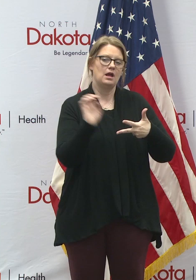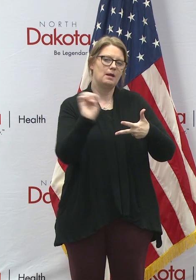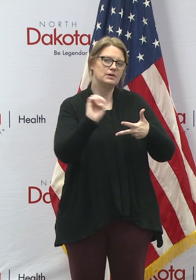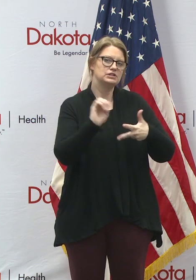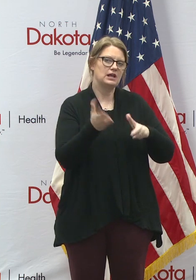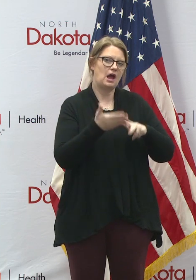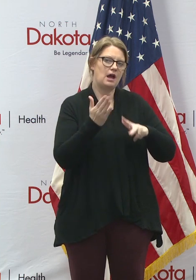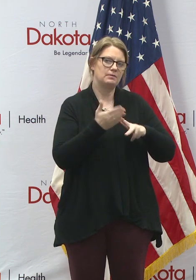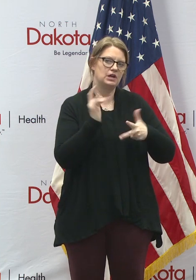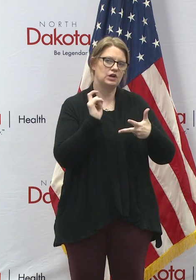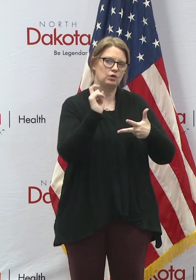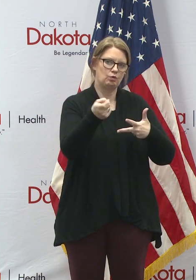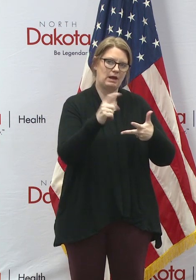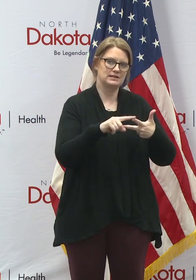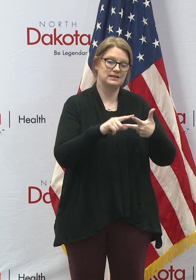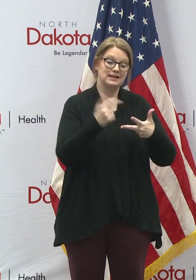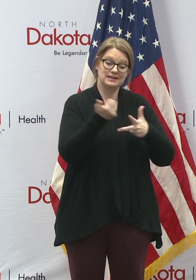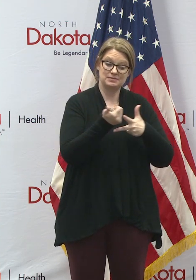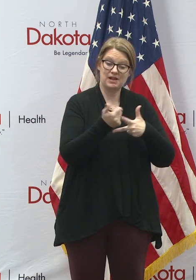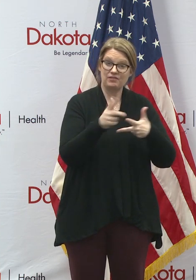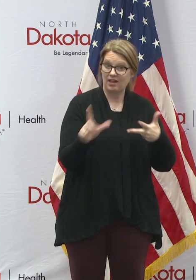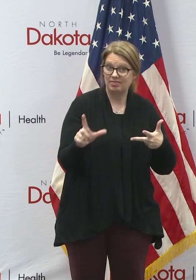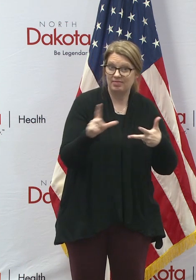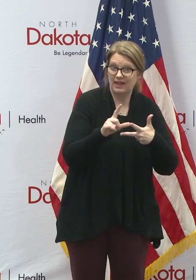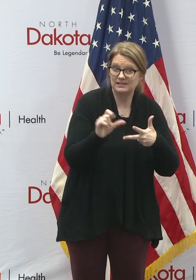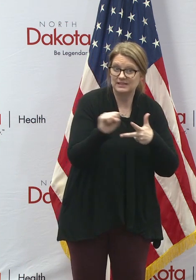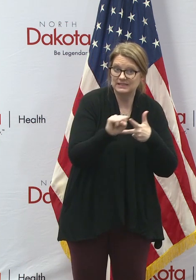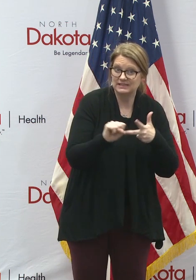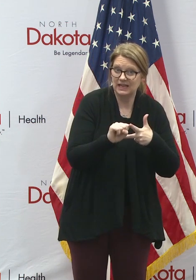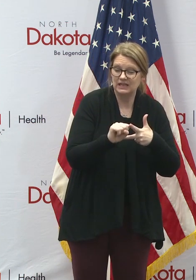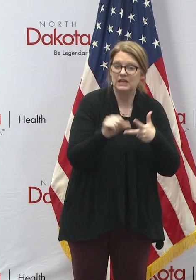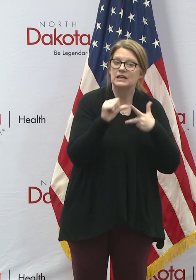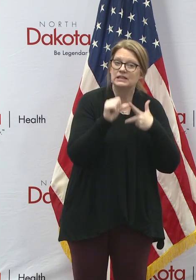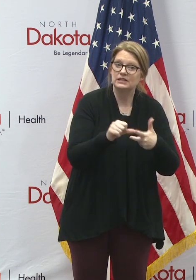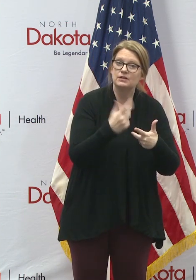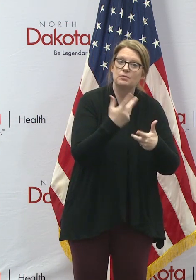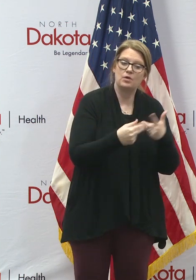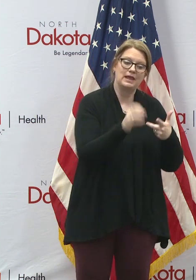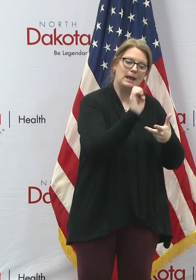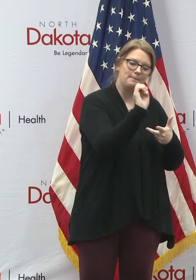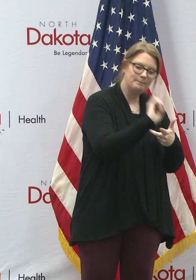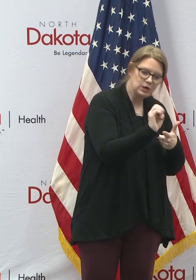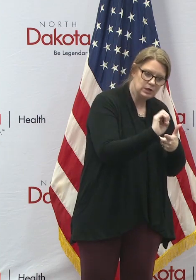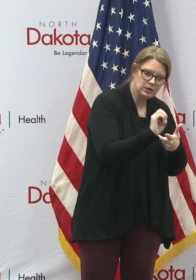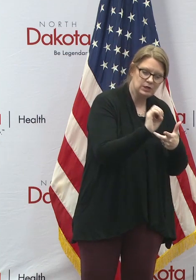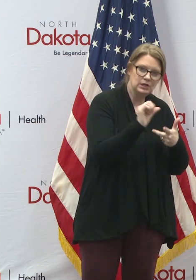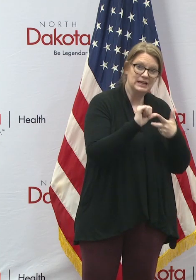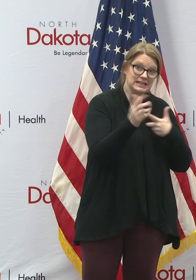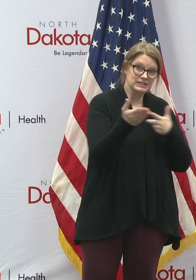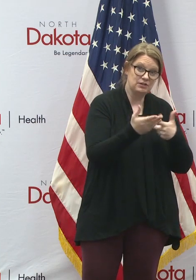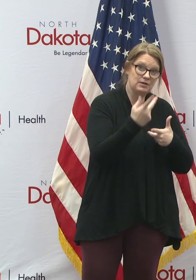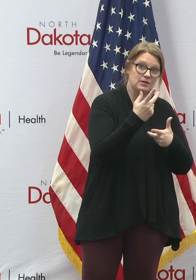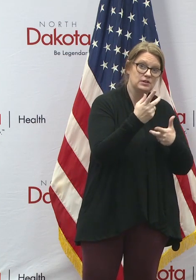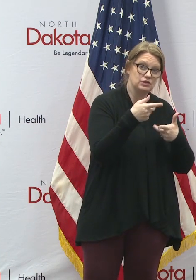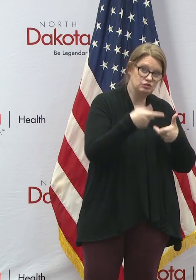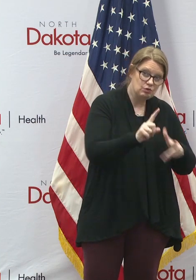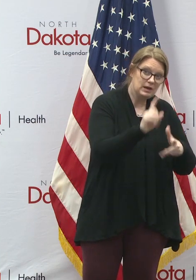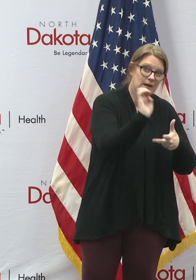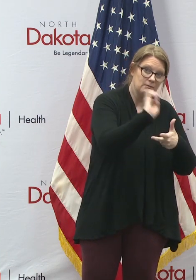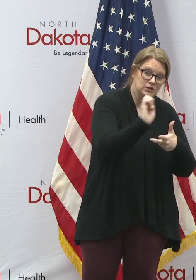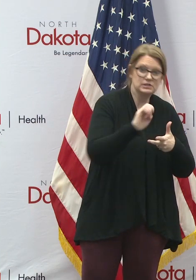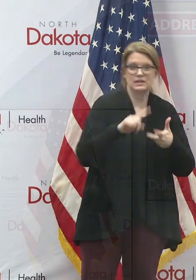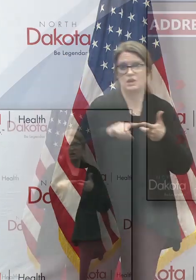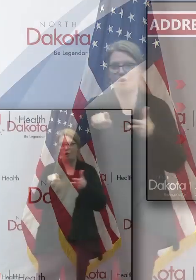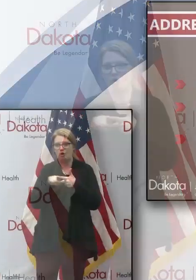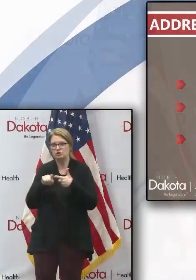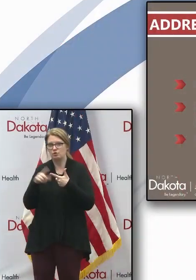to childcare providers who are licensed in the state, who continue to serve both emergency, who continue to serve both during the emergency and during